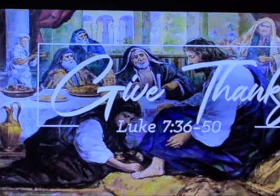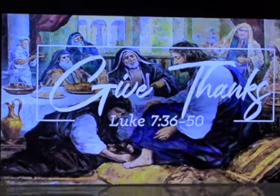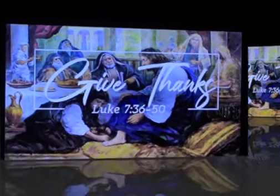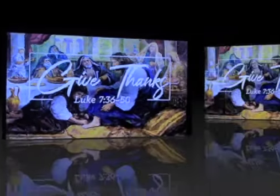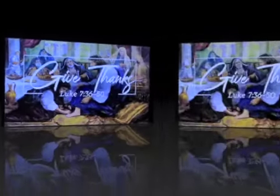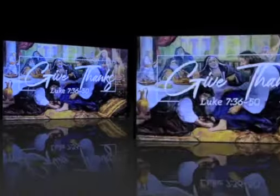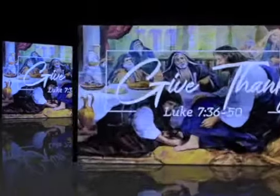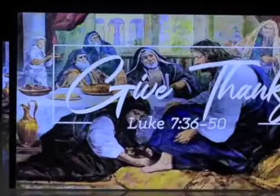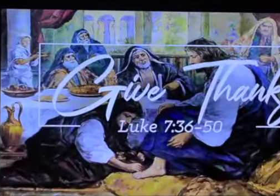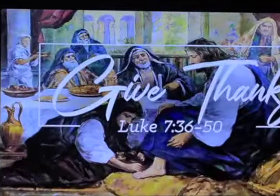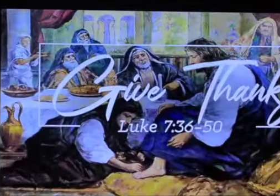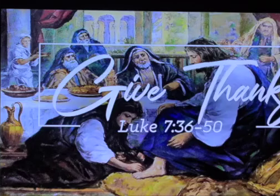you're about